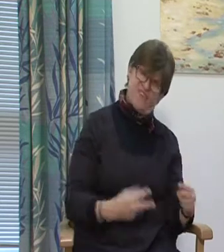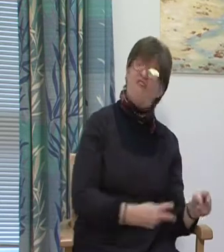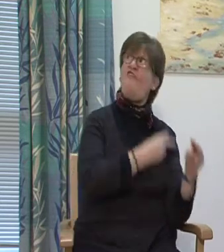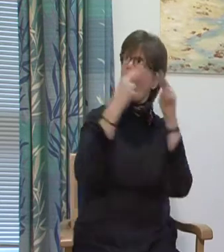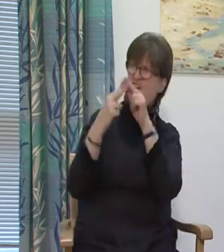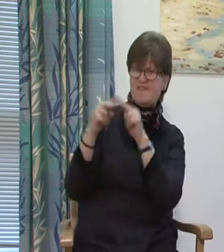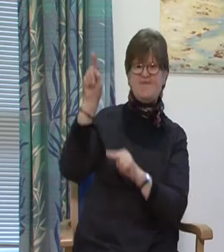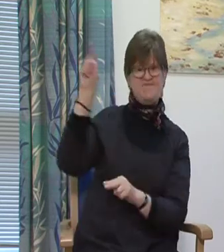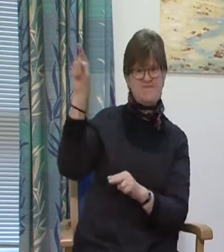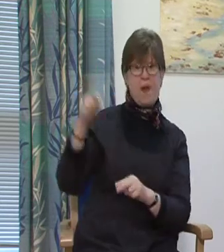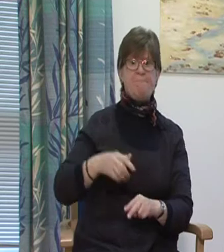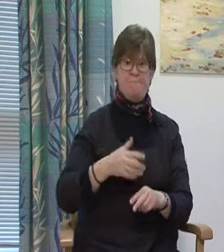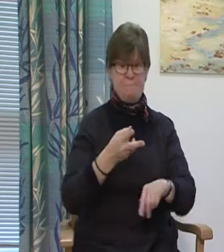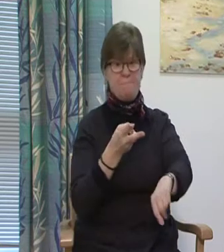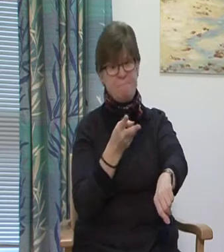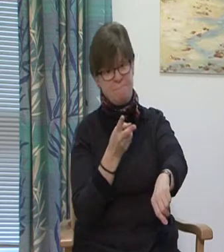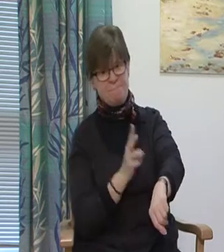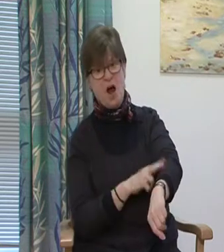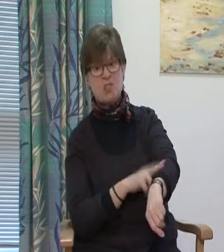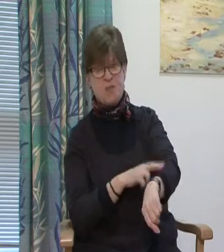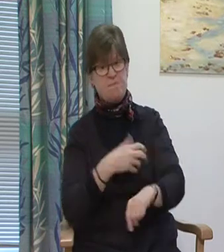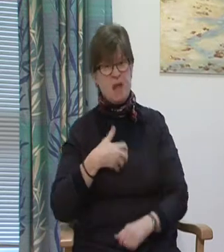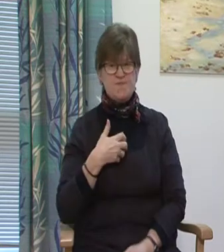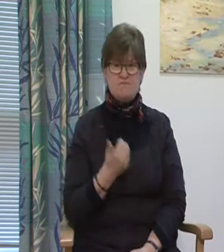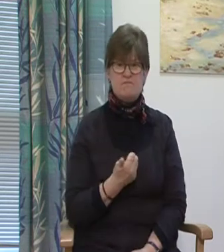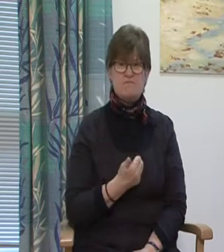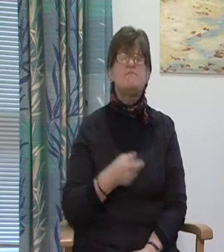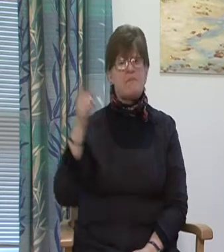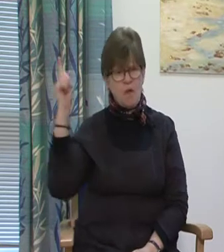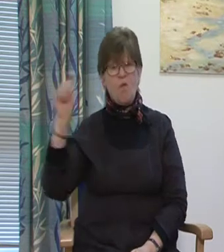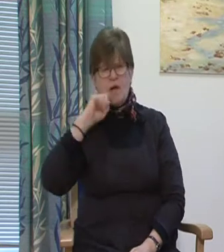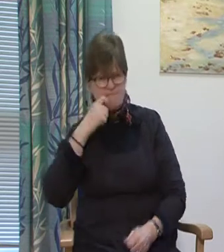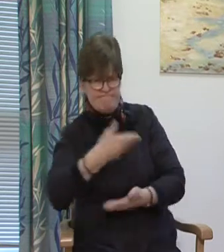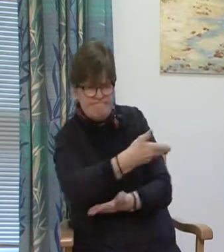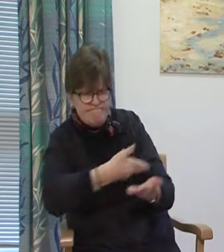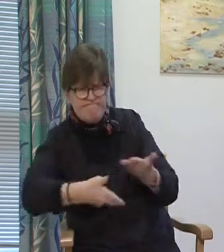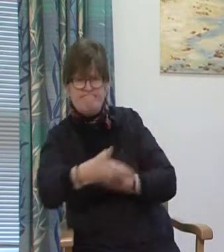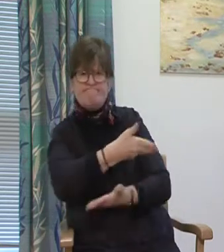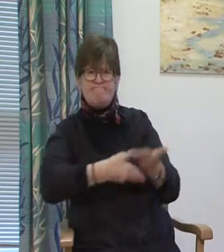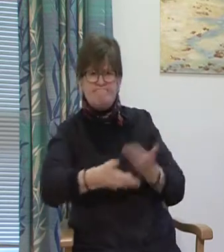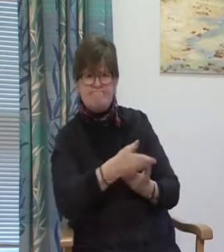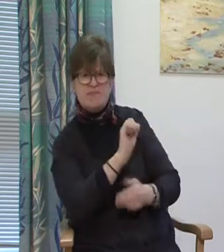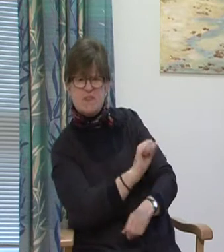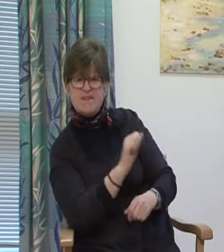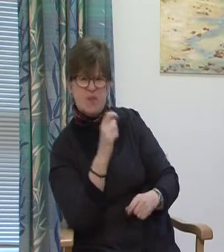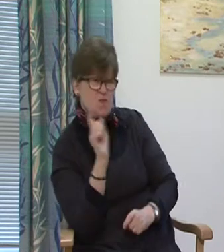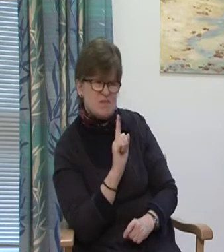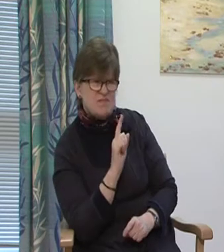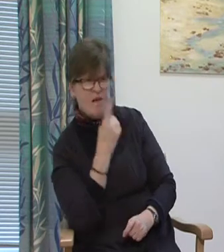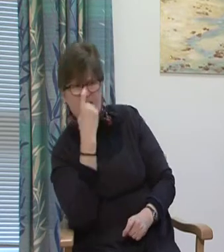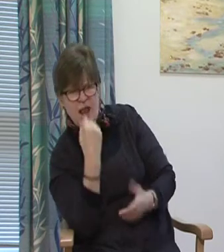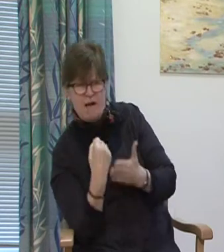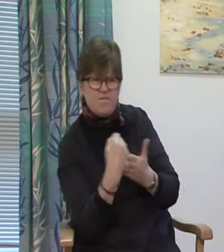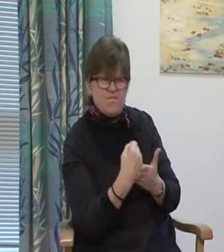and or can explain how to take your complaint further. What if you are dissatisfied?